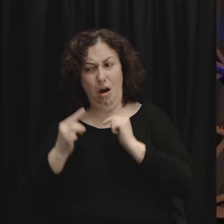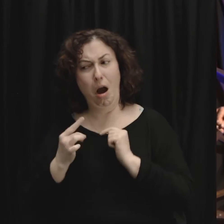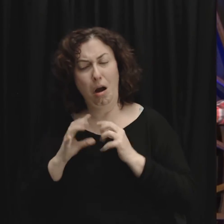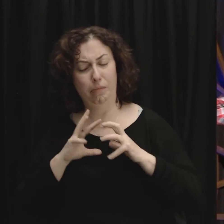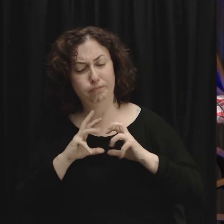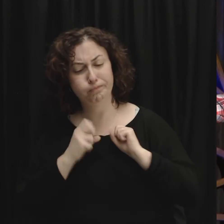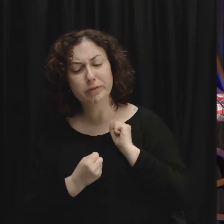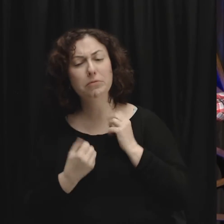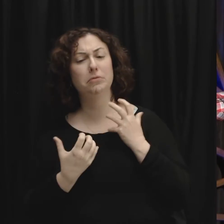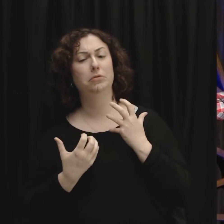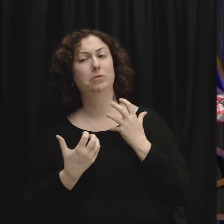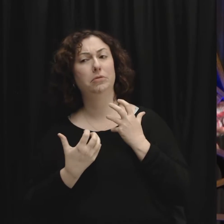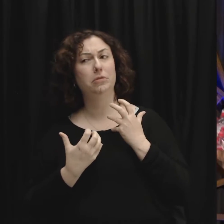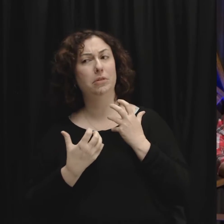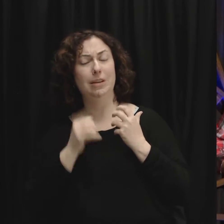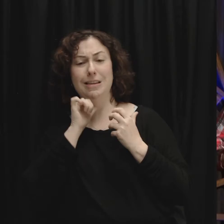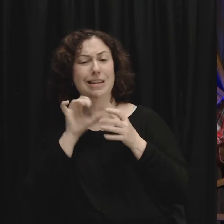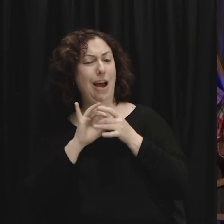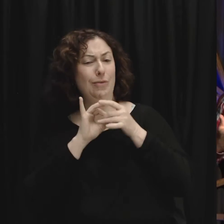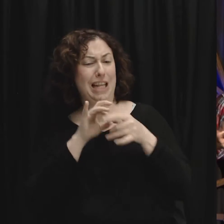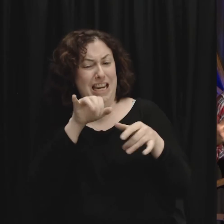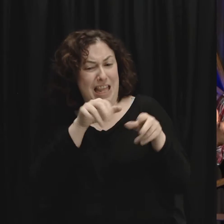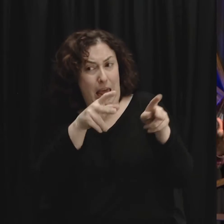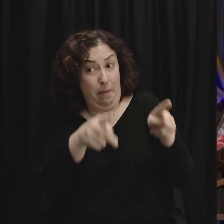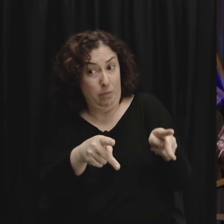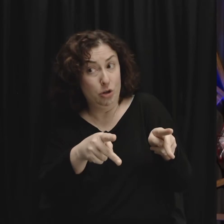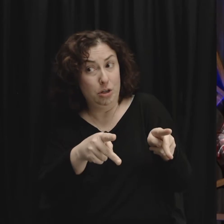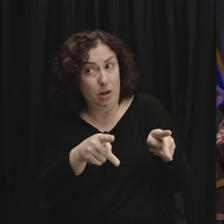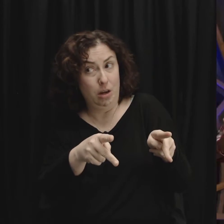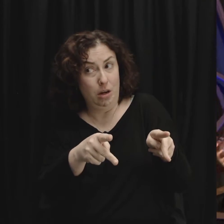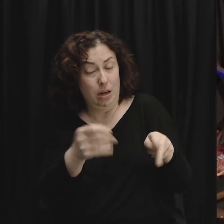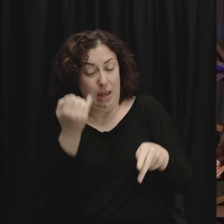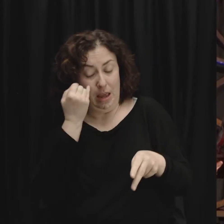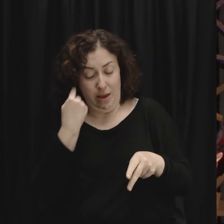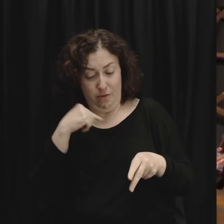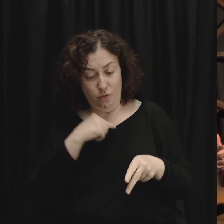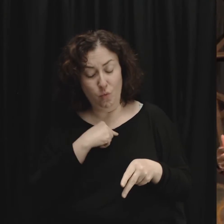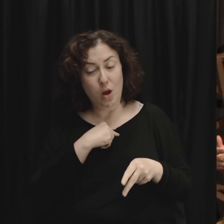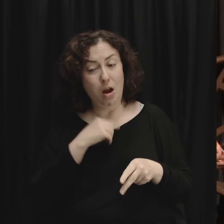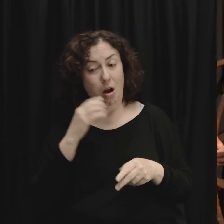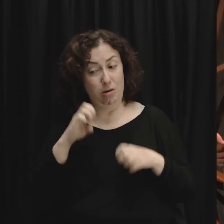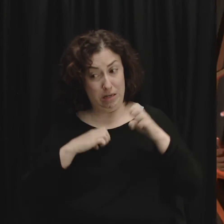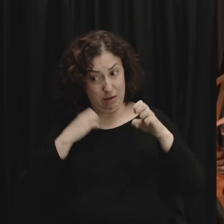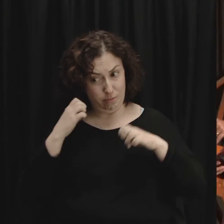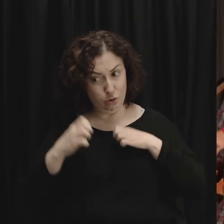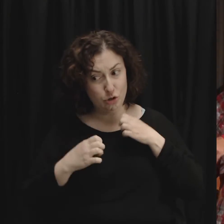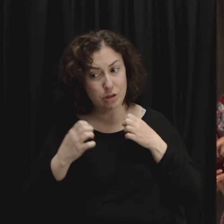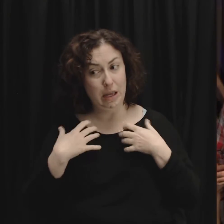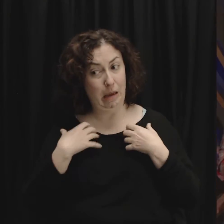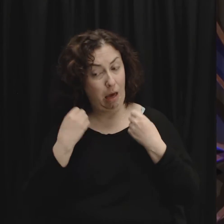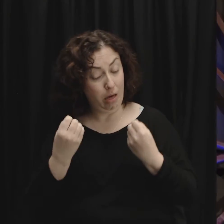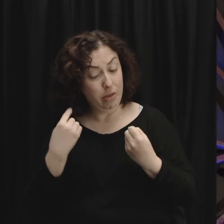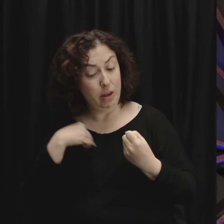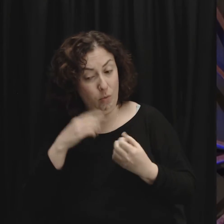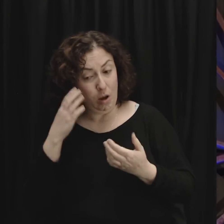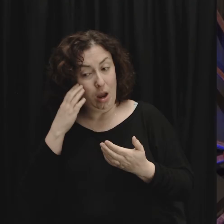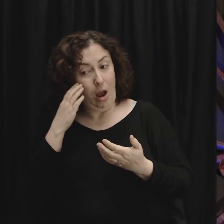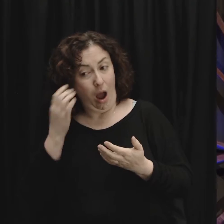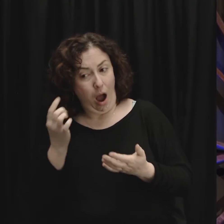person and being emotionally healthy we're aware of that we can identify look my problem really isn't with this guy my problems